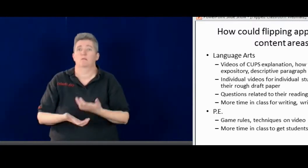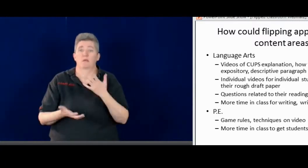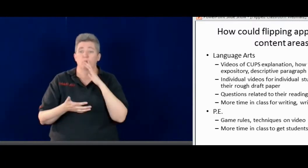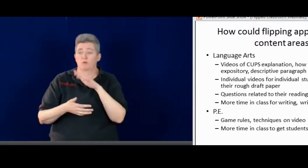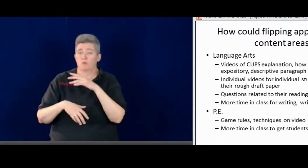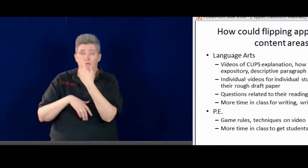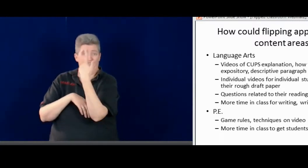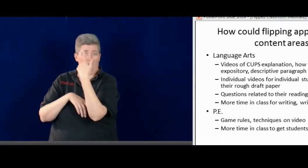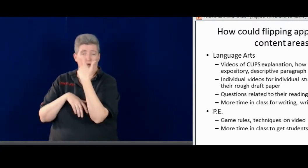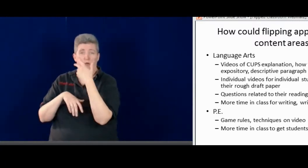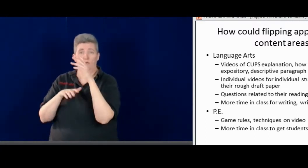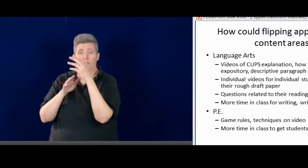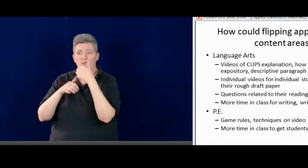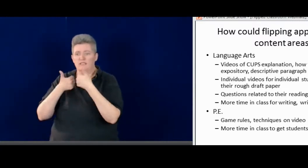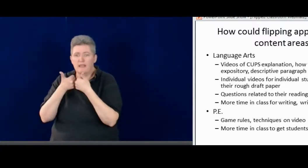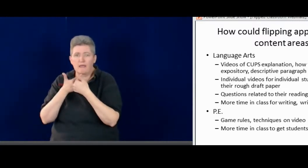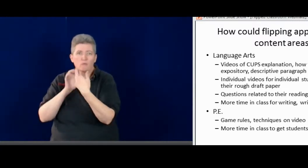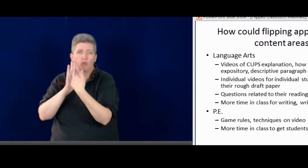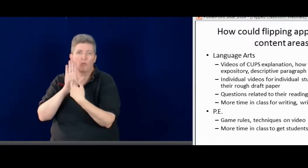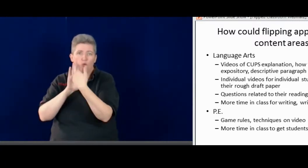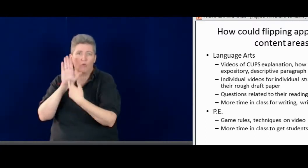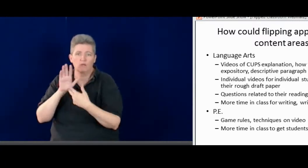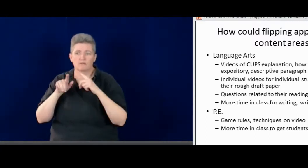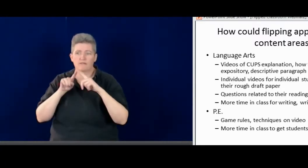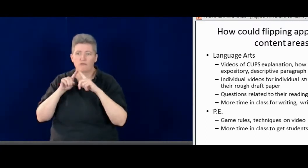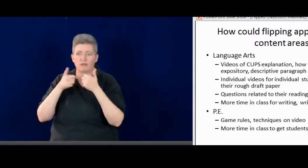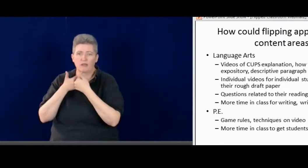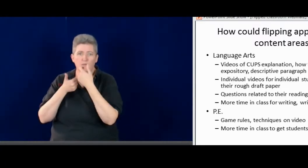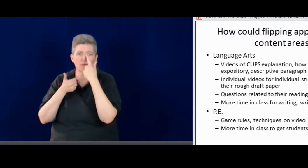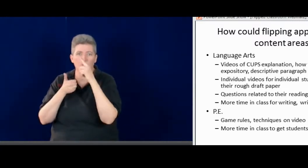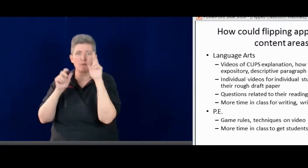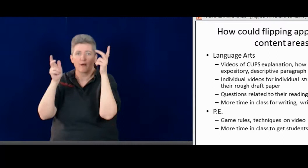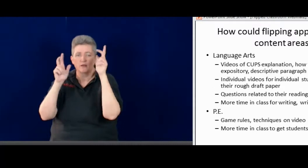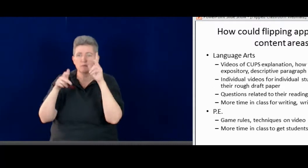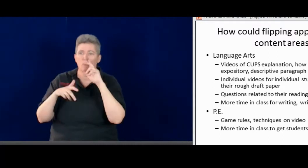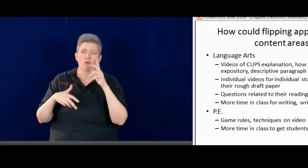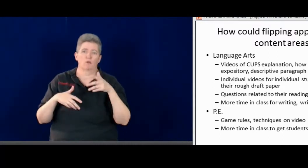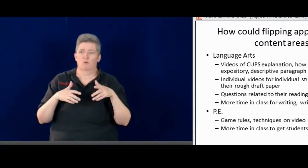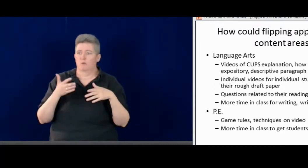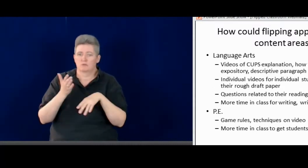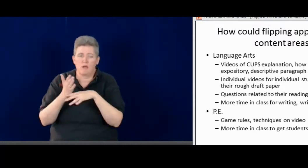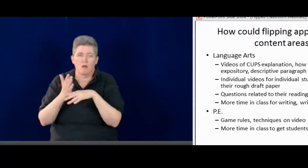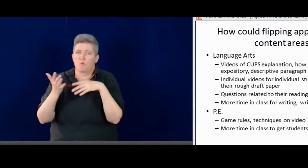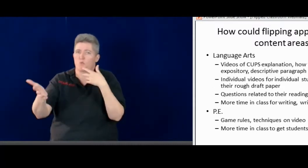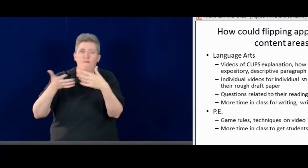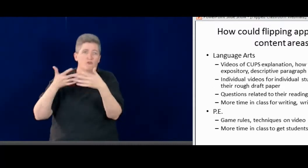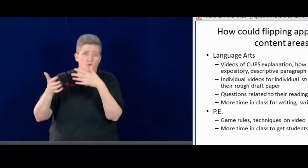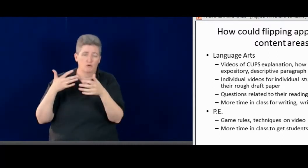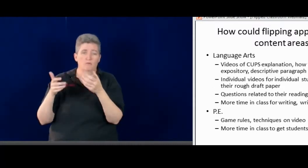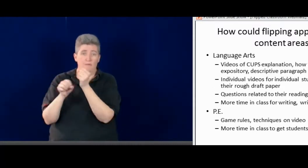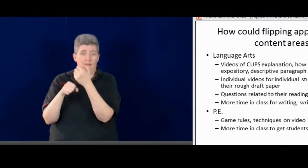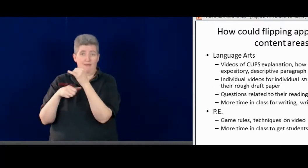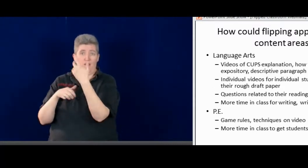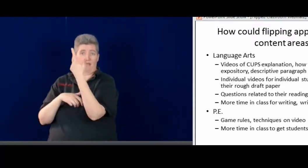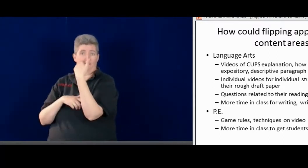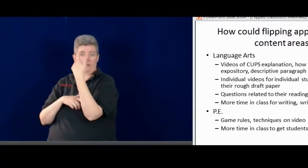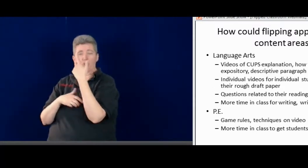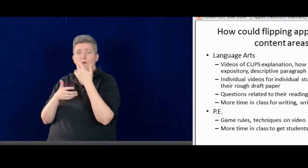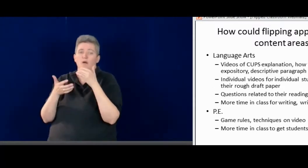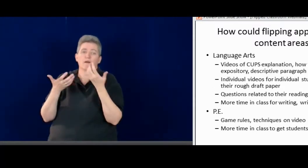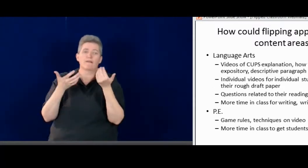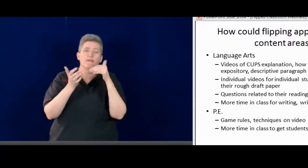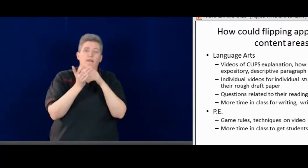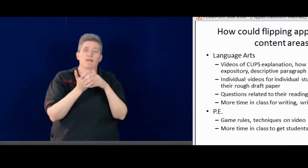I've thought about, you could make a video about the rules of different games. Maybe the rules of basketball, soccer, whatever.